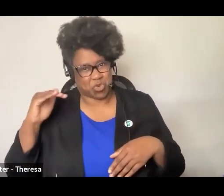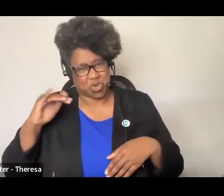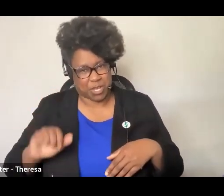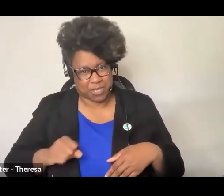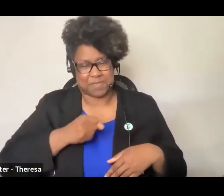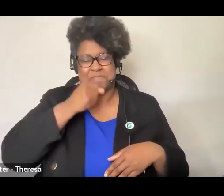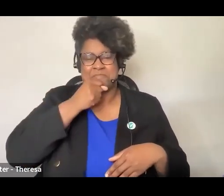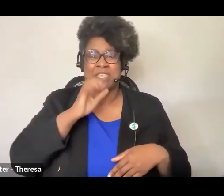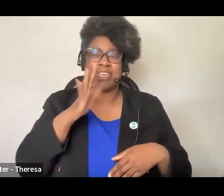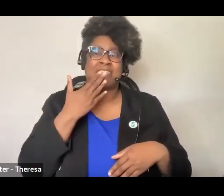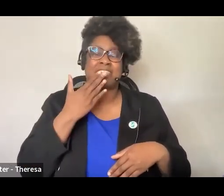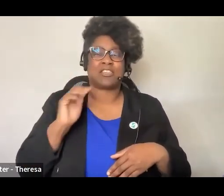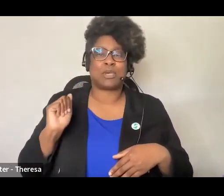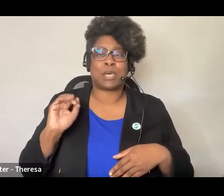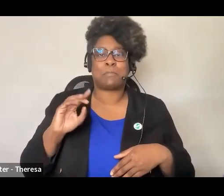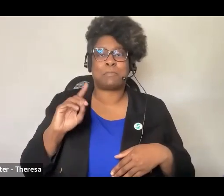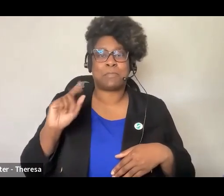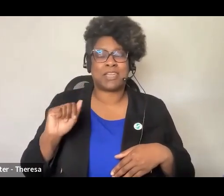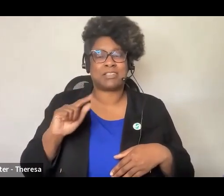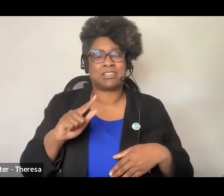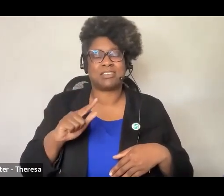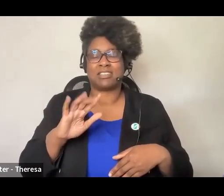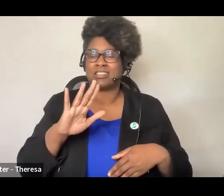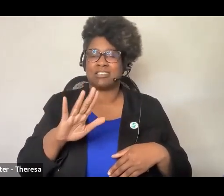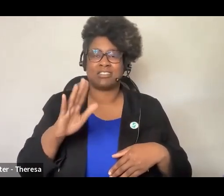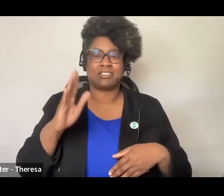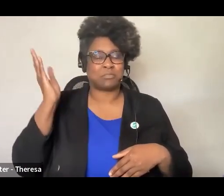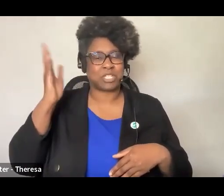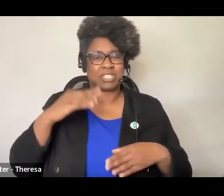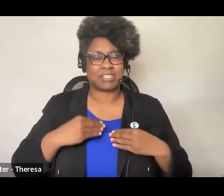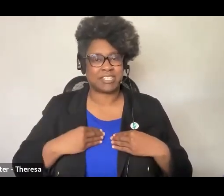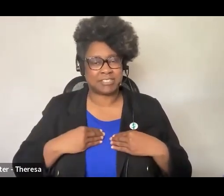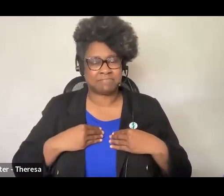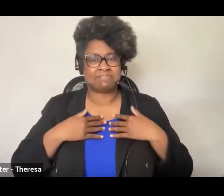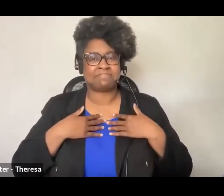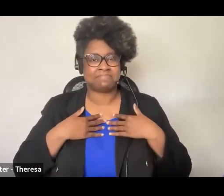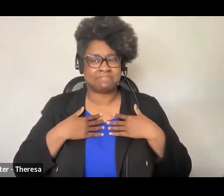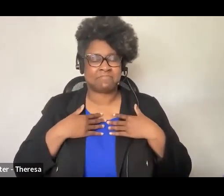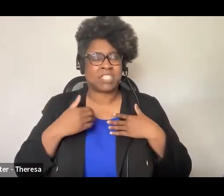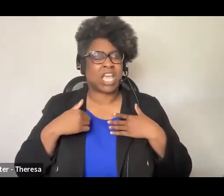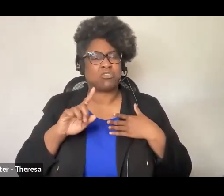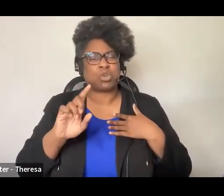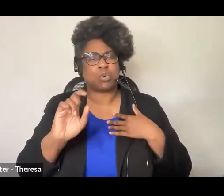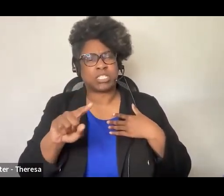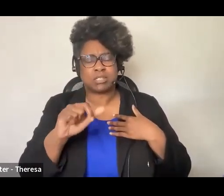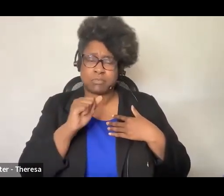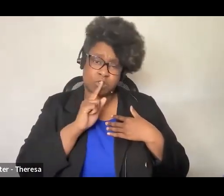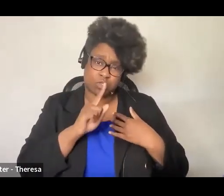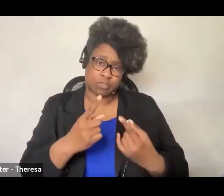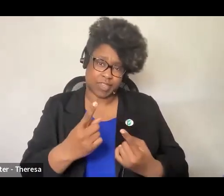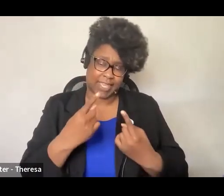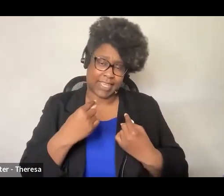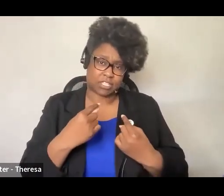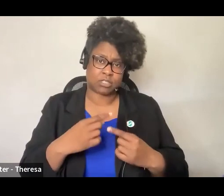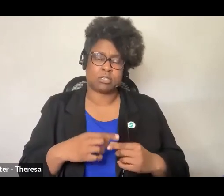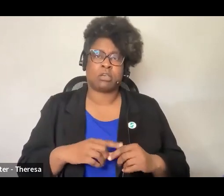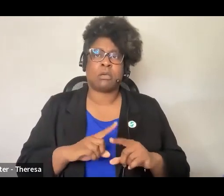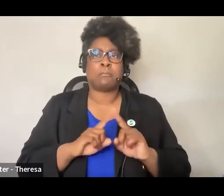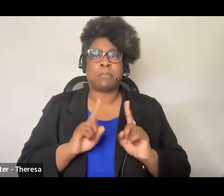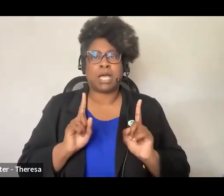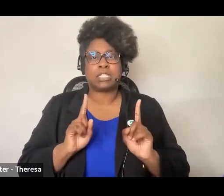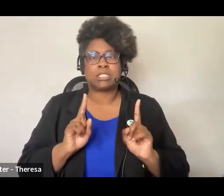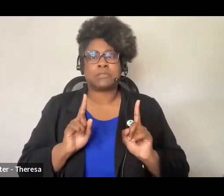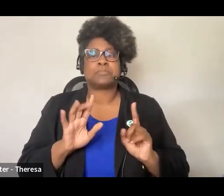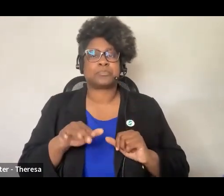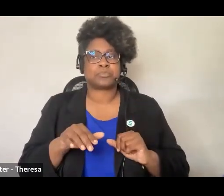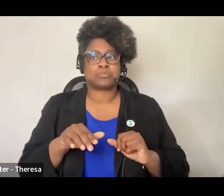thank you Amanda for such an inspirational presentation I I have some question I don't know if you have answered to it but so